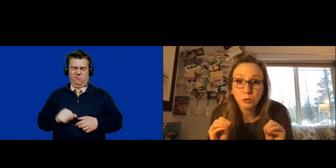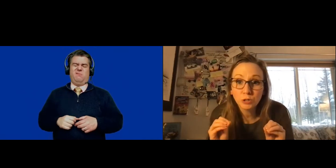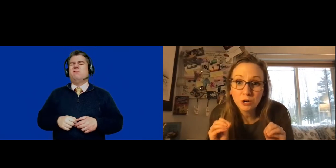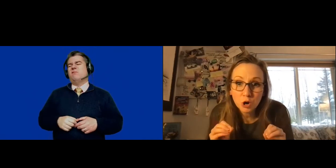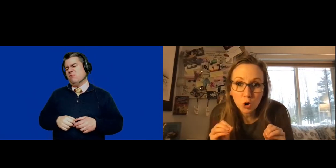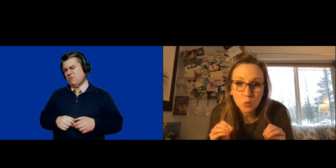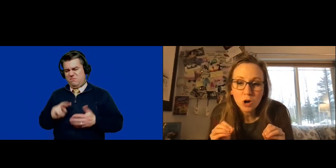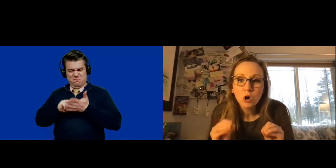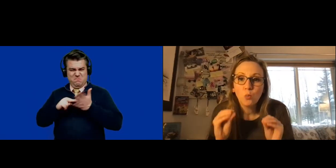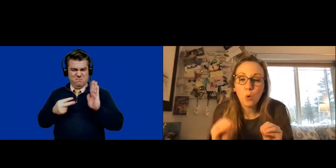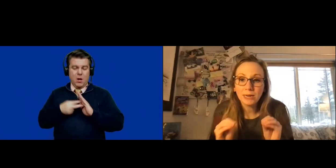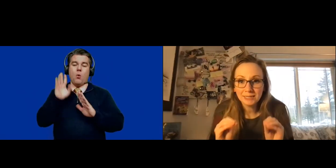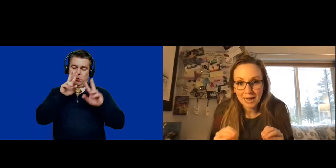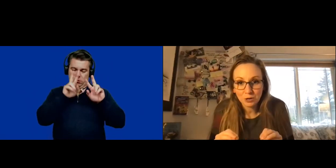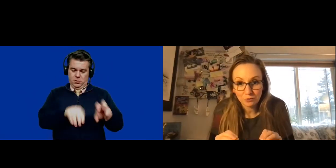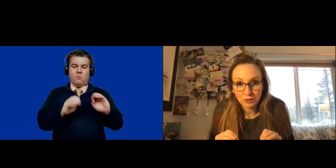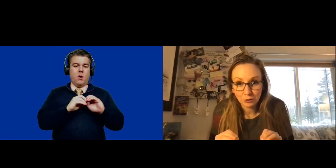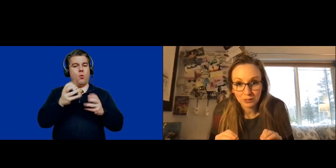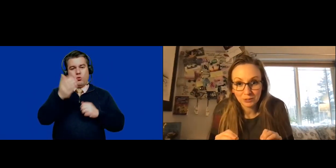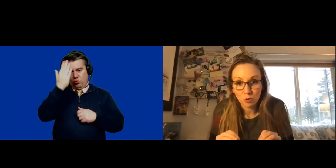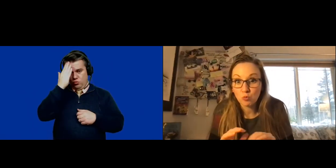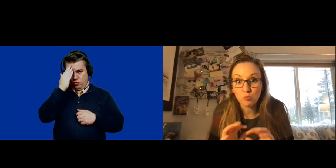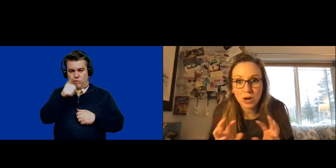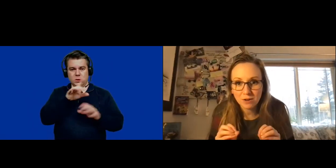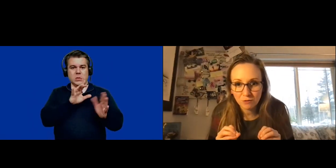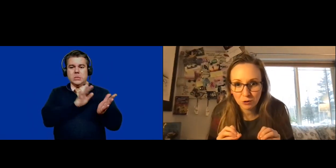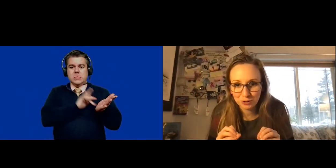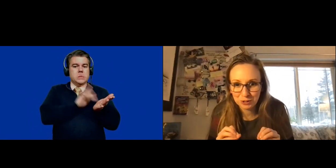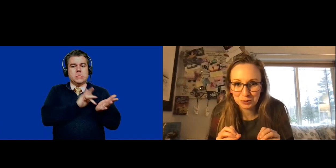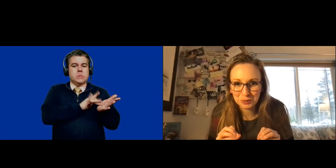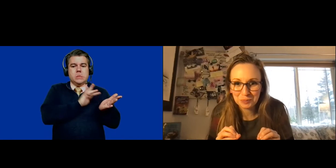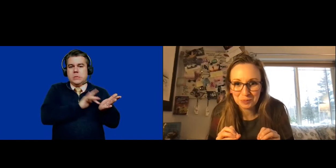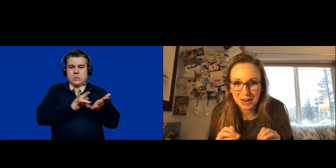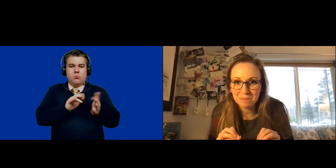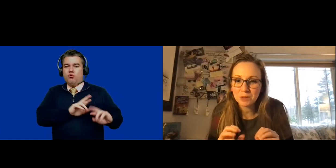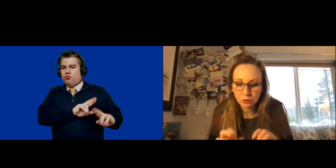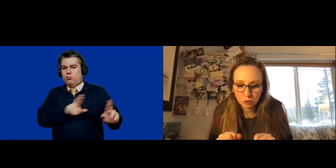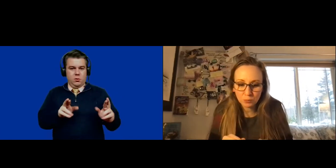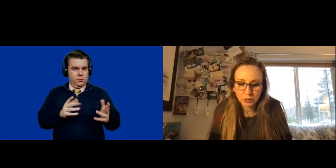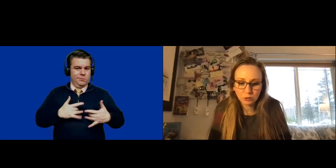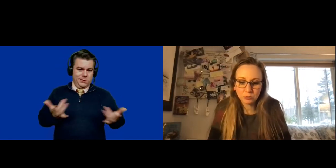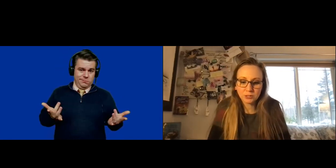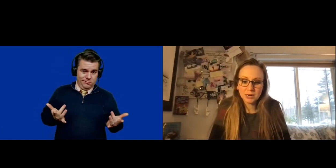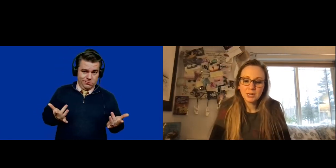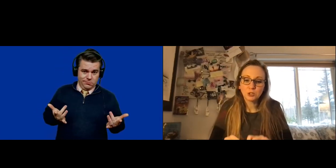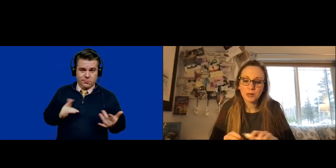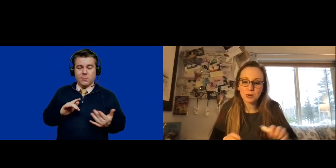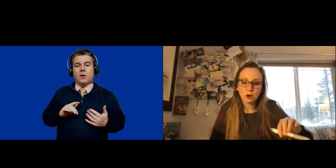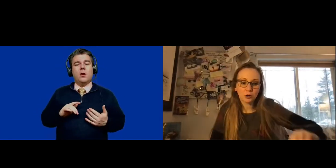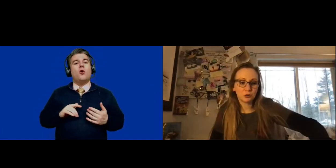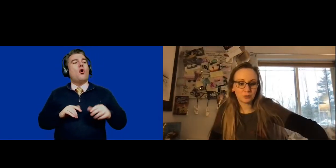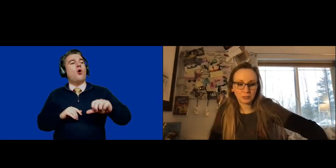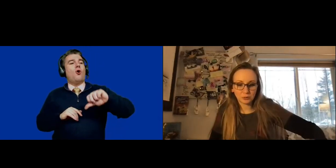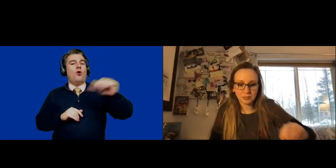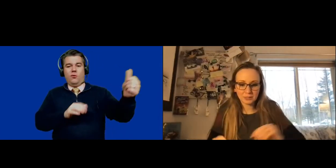want you to know what is at your fingertips ready for you to use. Okay. Third party tools. So